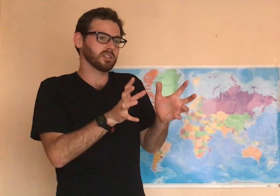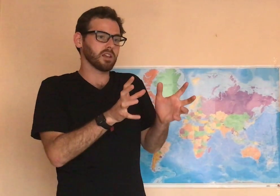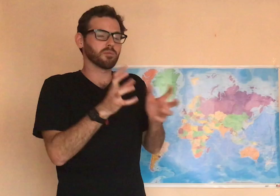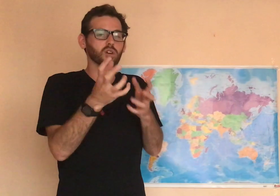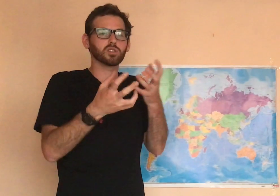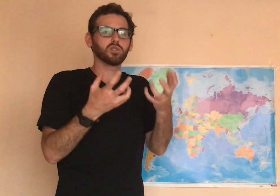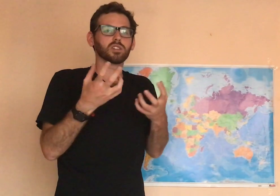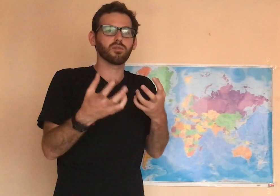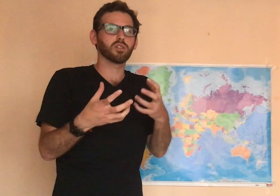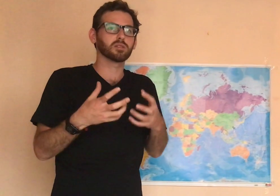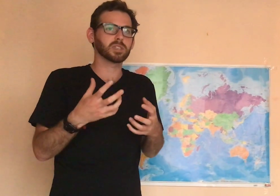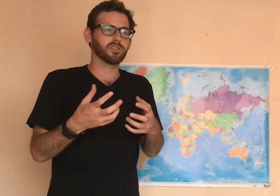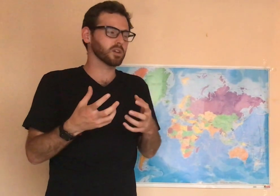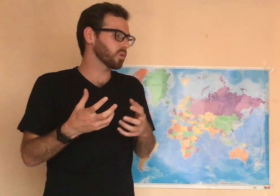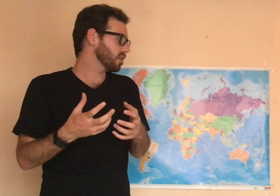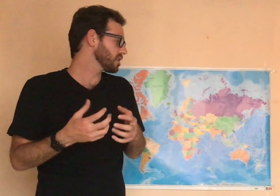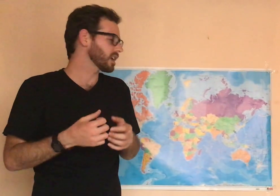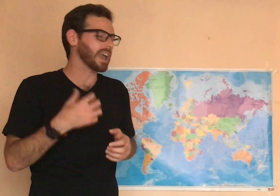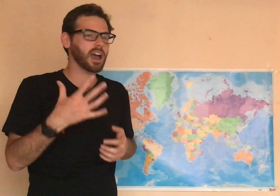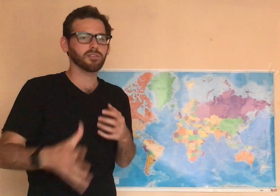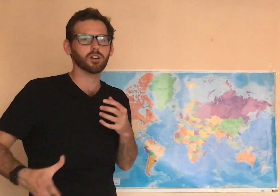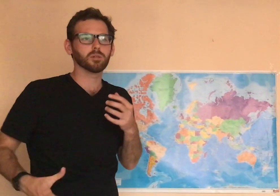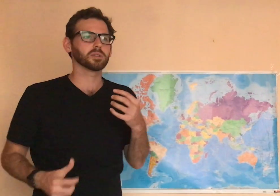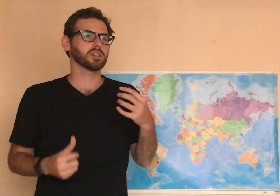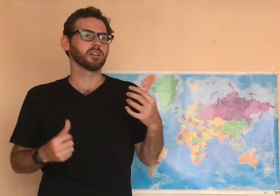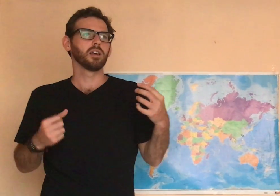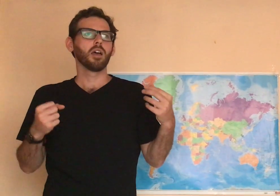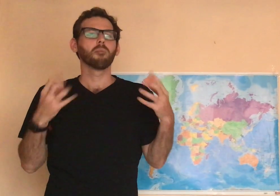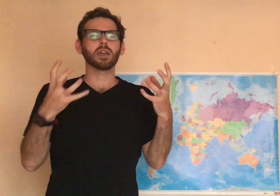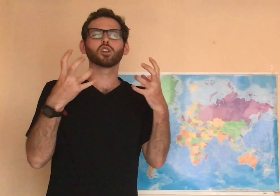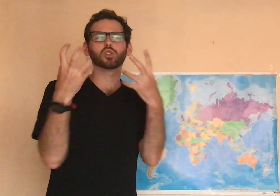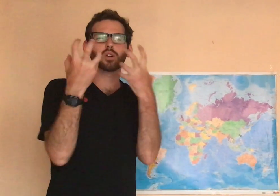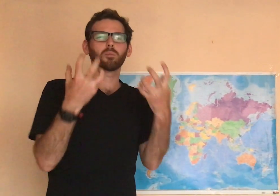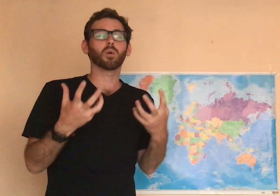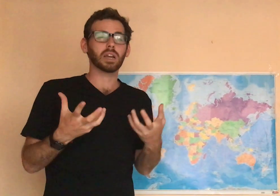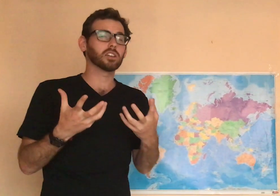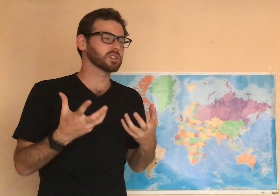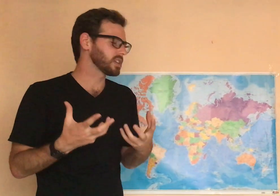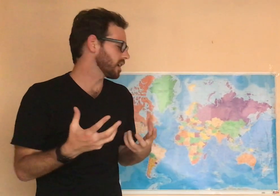and also use different specific words, like adverbs, to make your story more interesting.